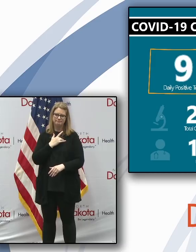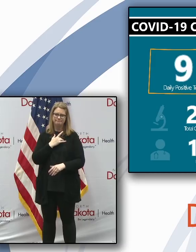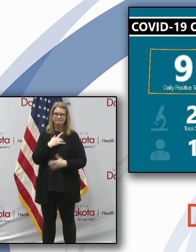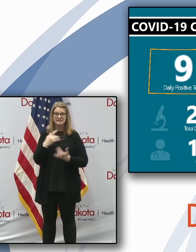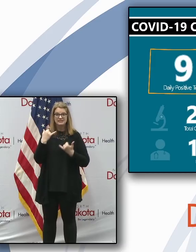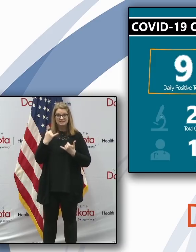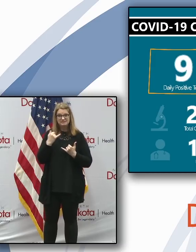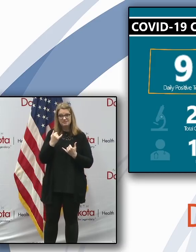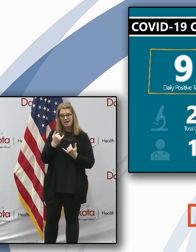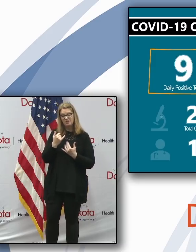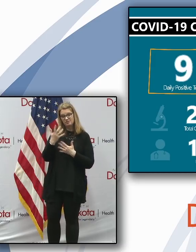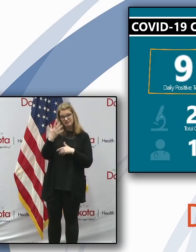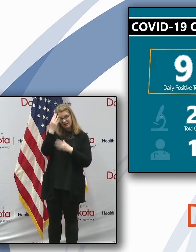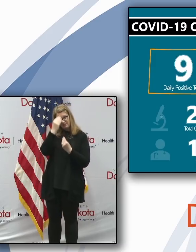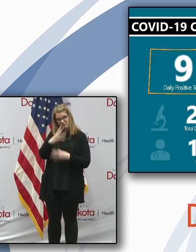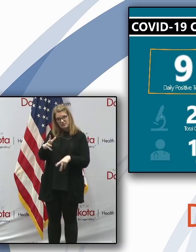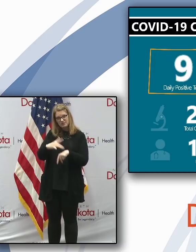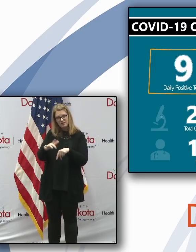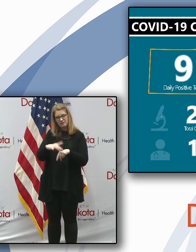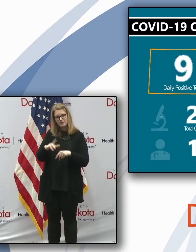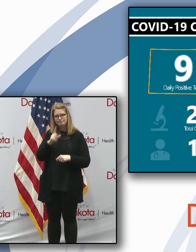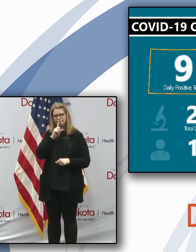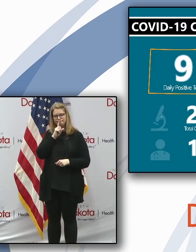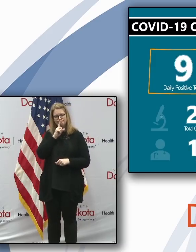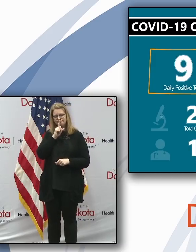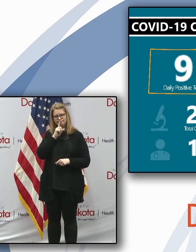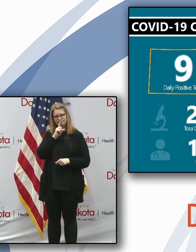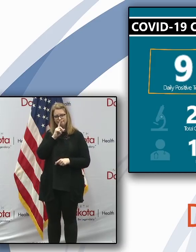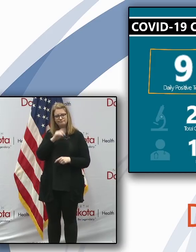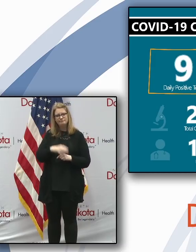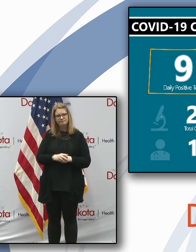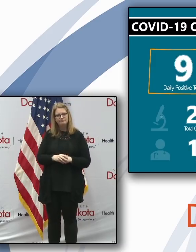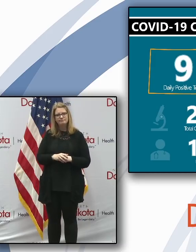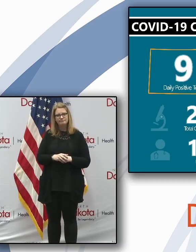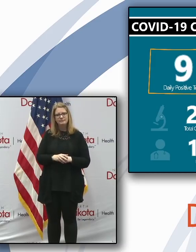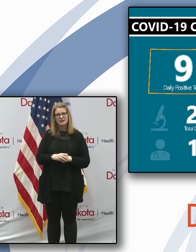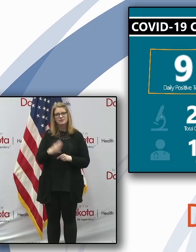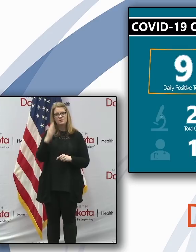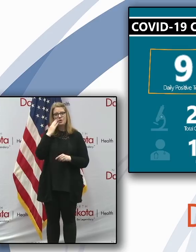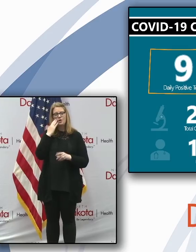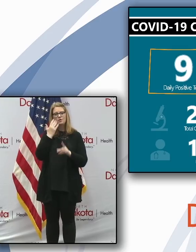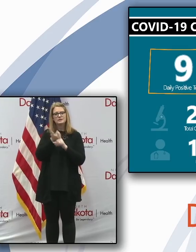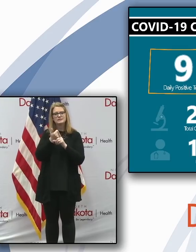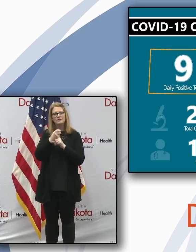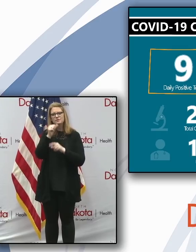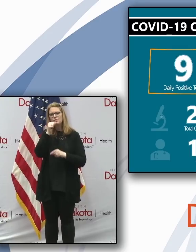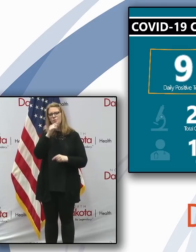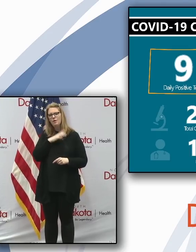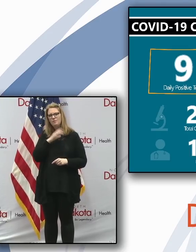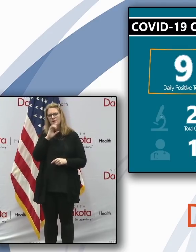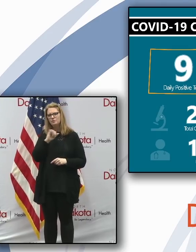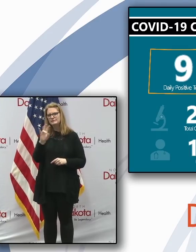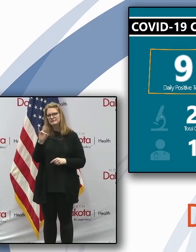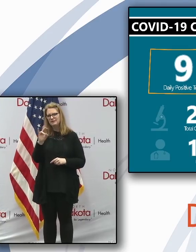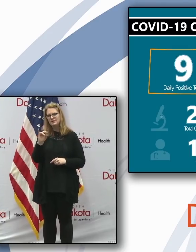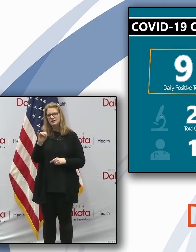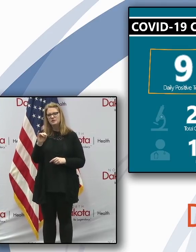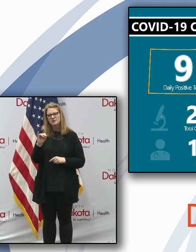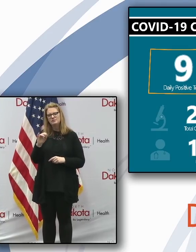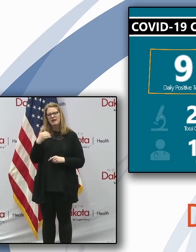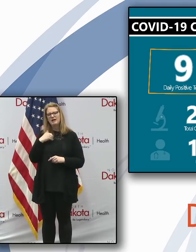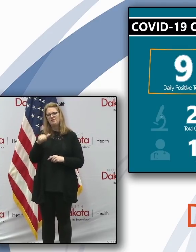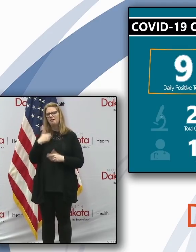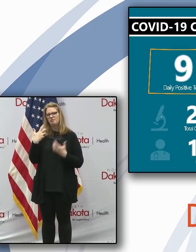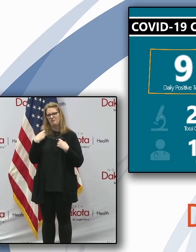details at this time, any specifics. But we do know that it was a woman in her 70s with underlying health conditions